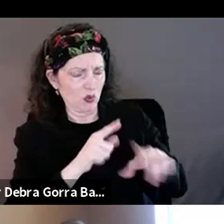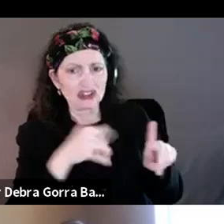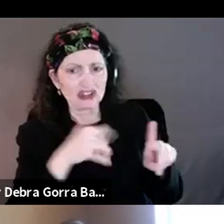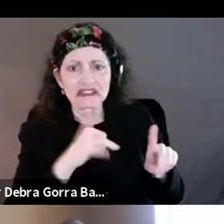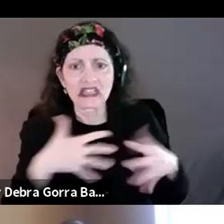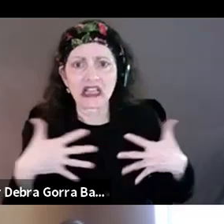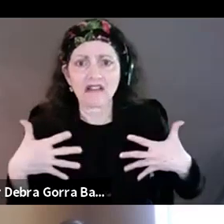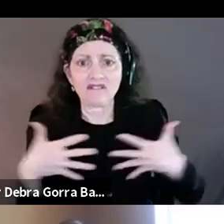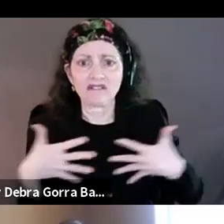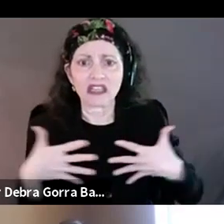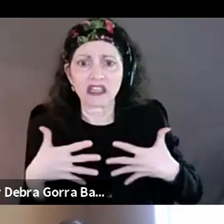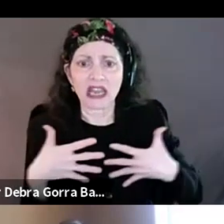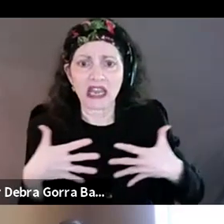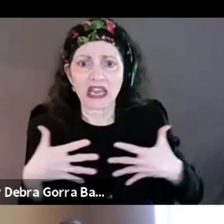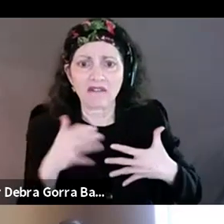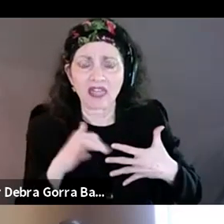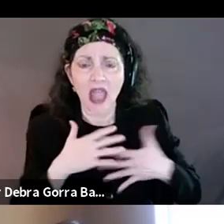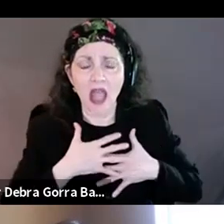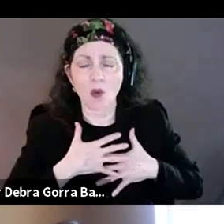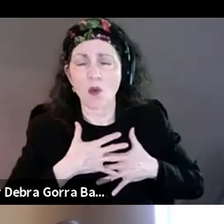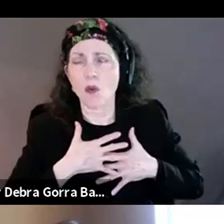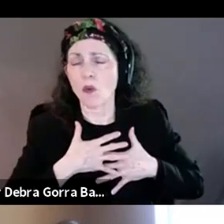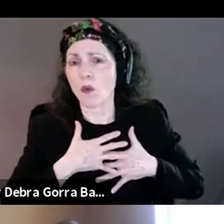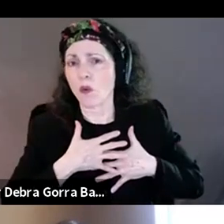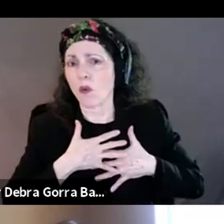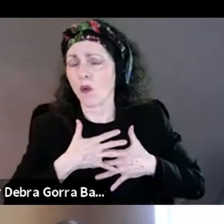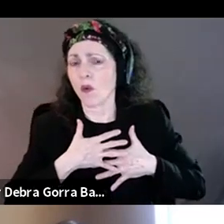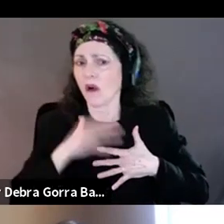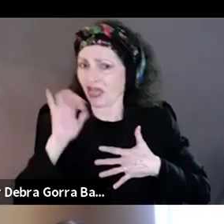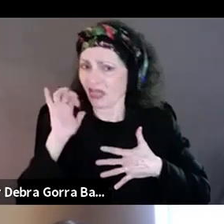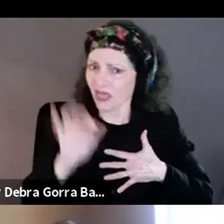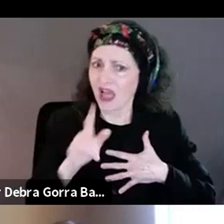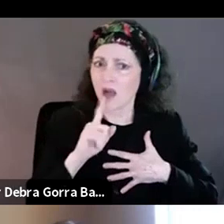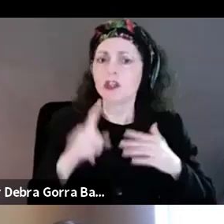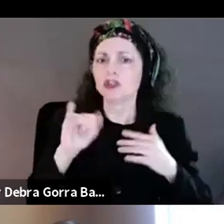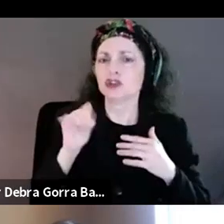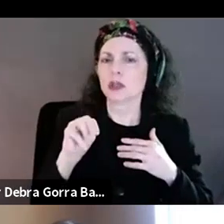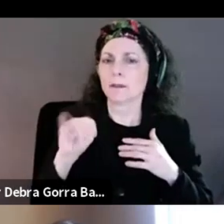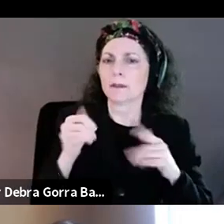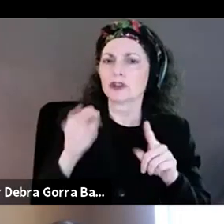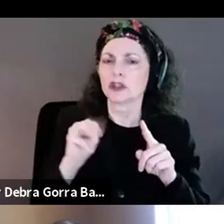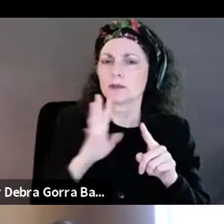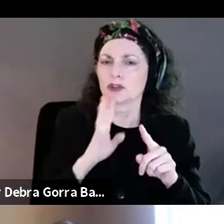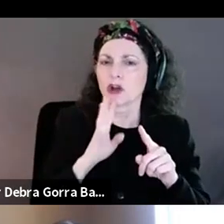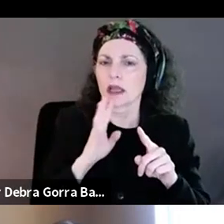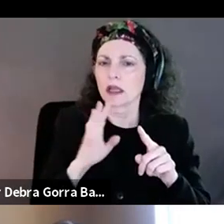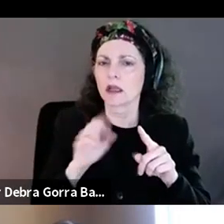really comes down to how people with disabilities are regarded in society.